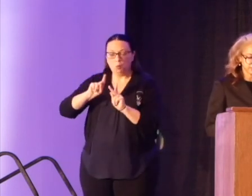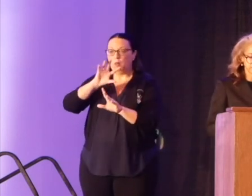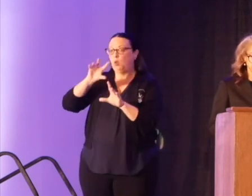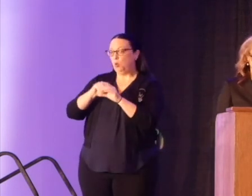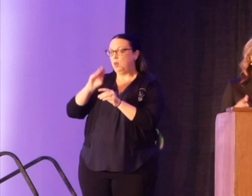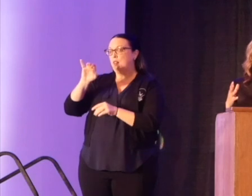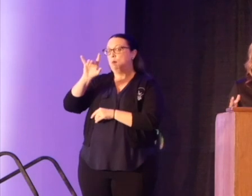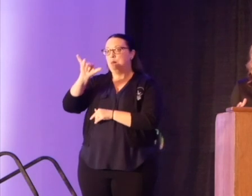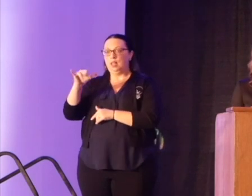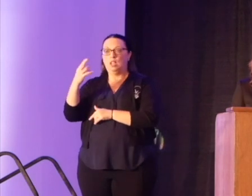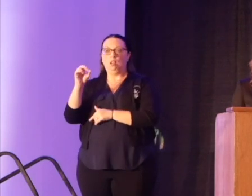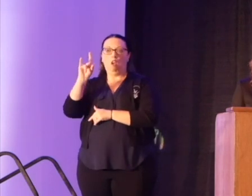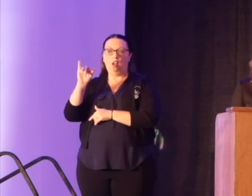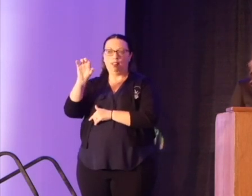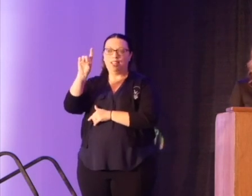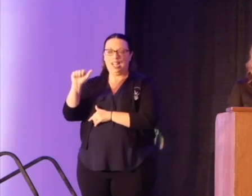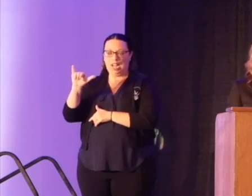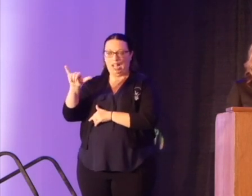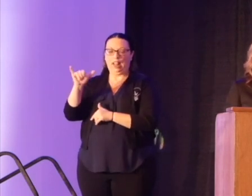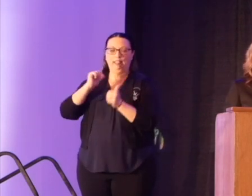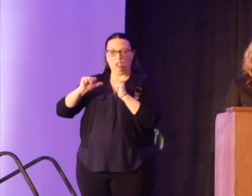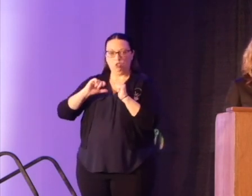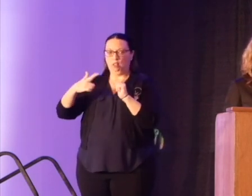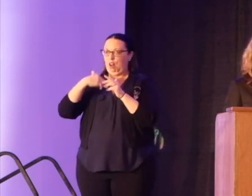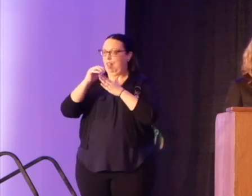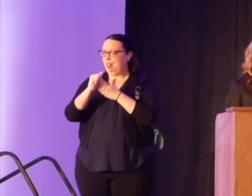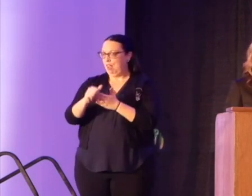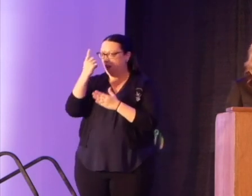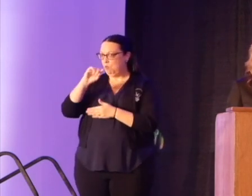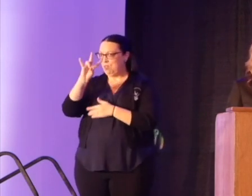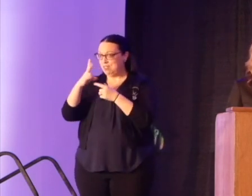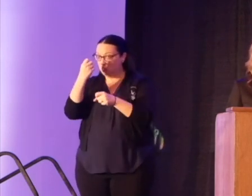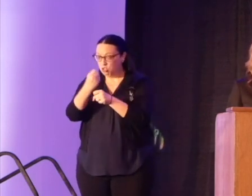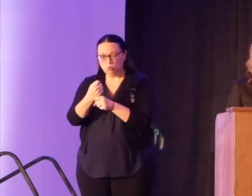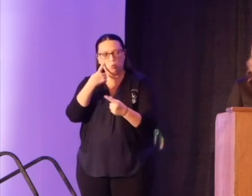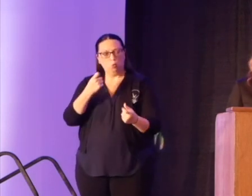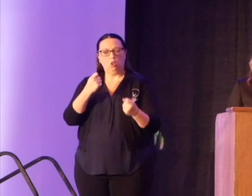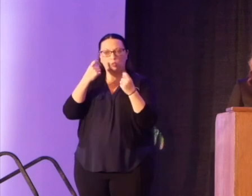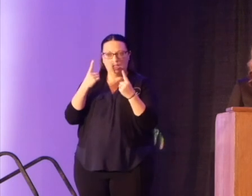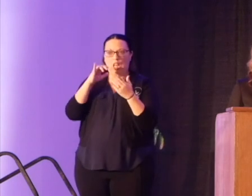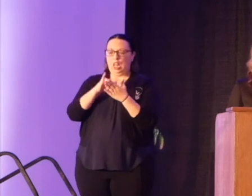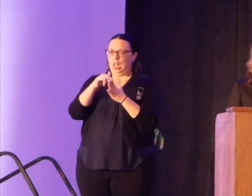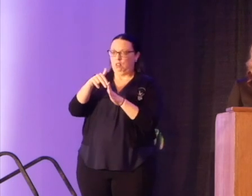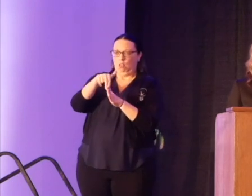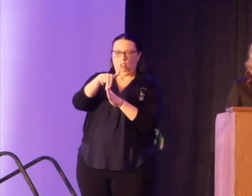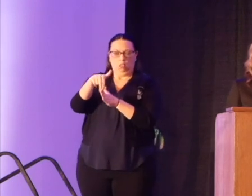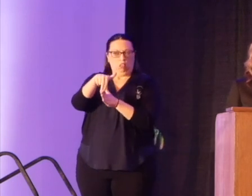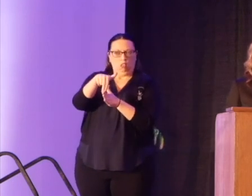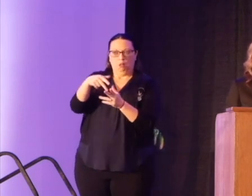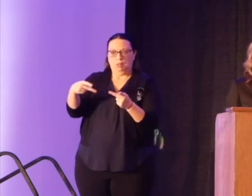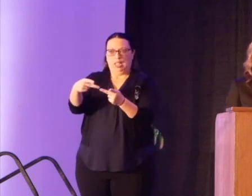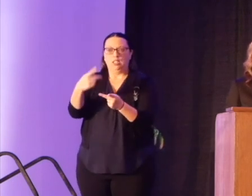Holiday Theater that I had the honor to lead for seven years, who understand the tenuous place that many find